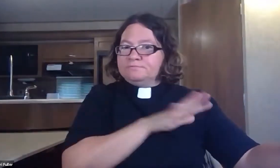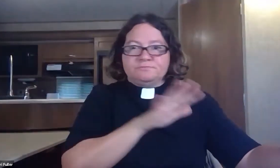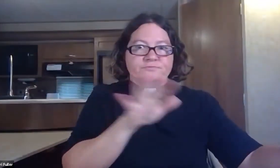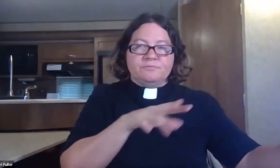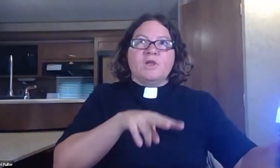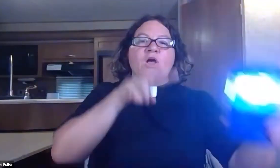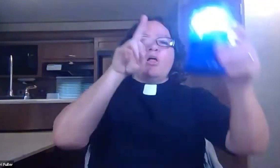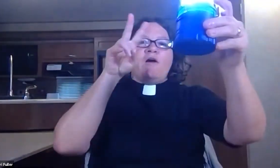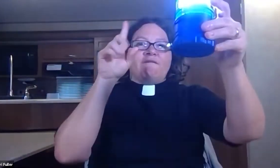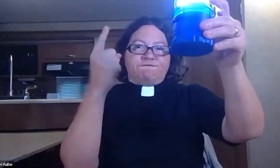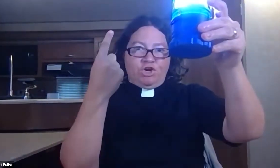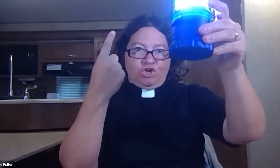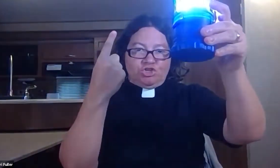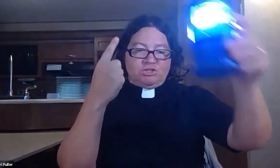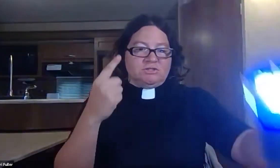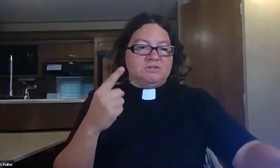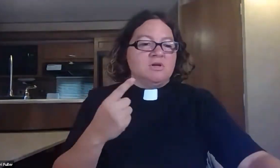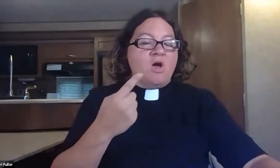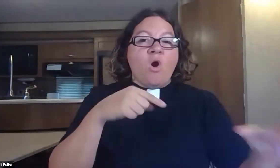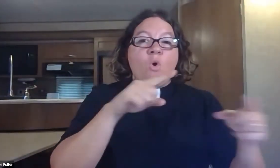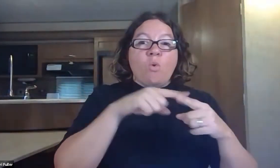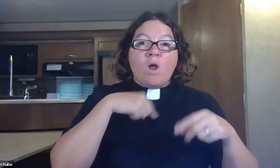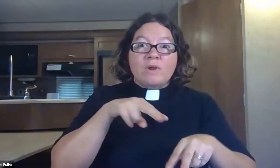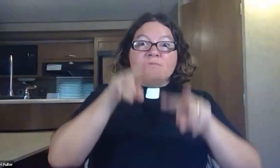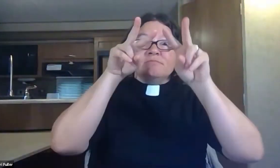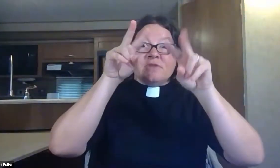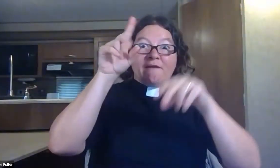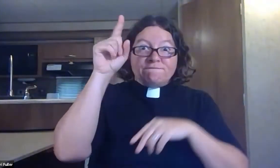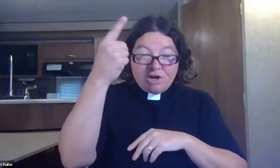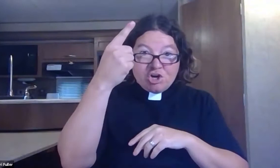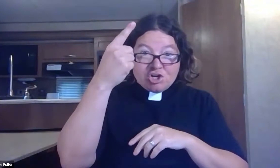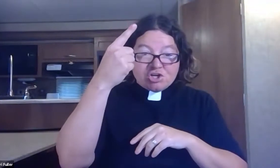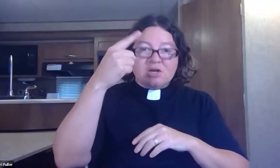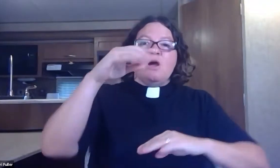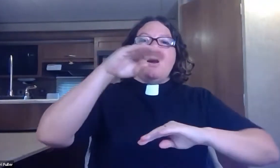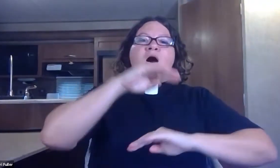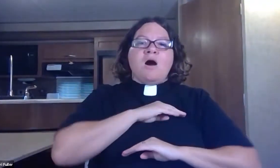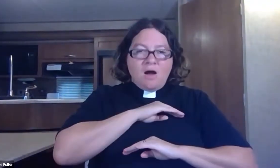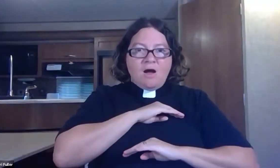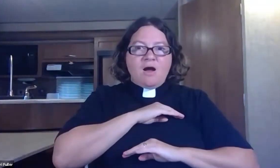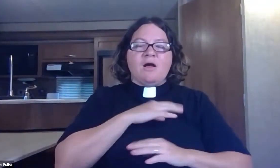and keep your eyes on God first rather than the world because when we look up